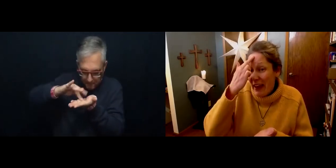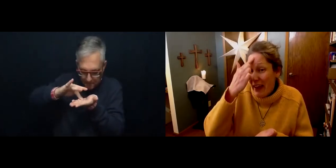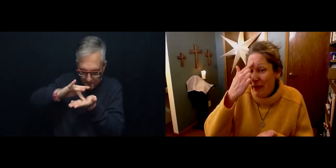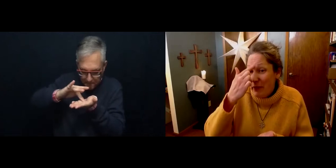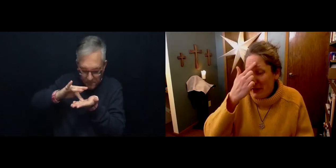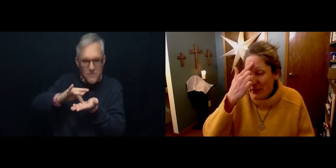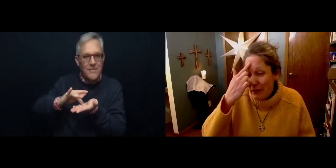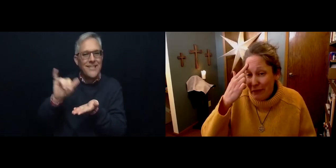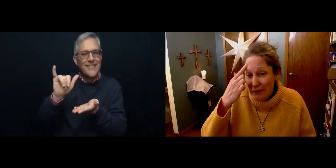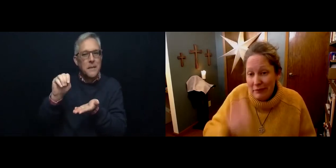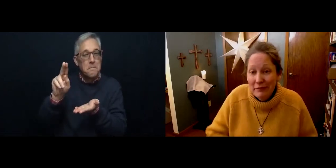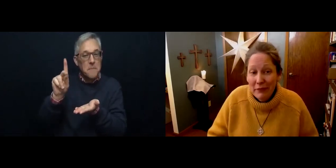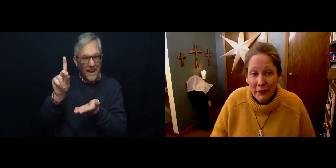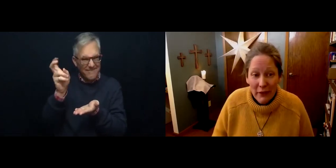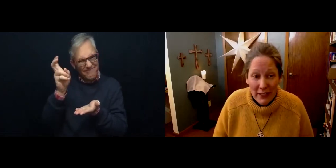And mark yourself with a cross.